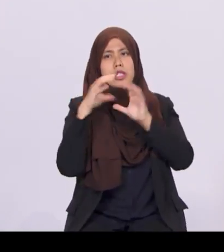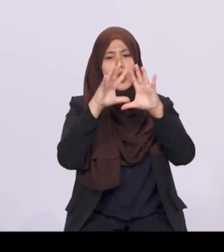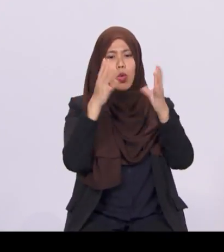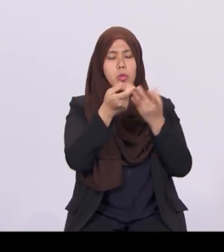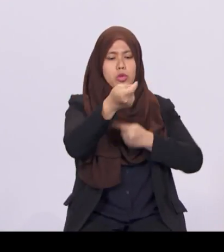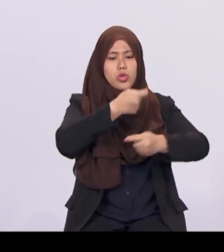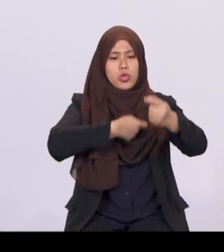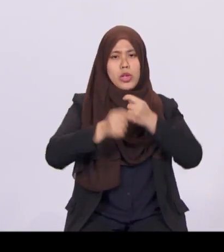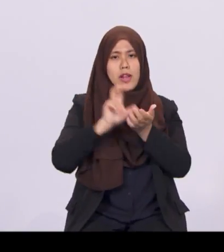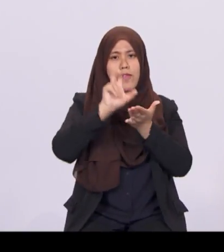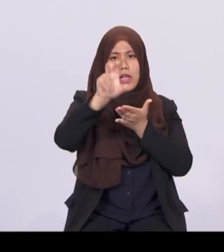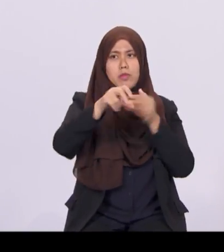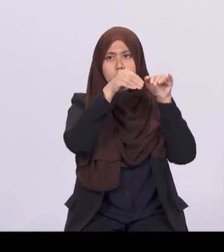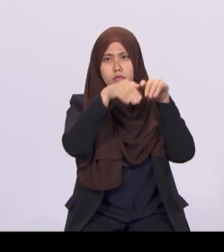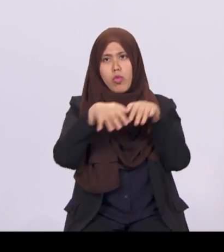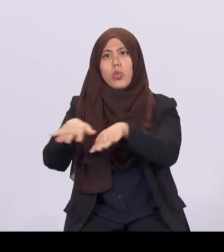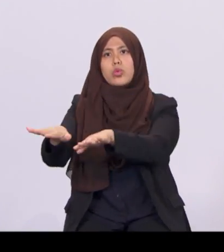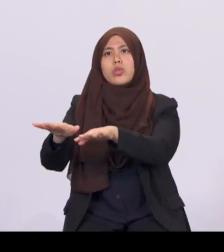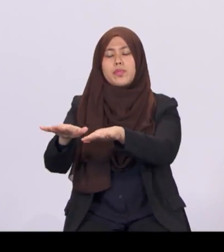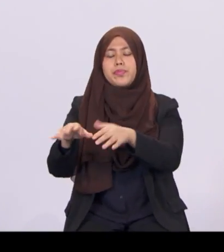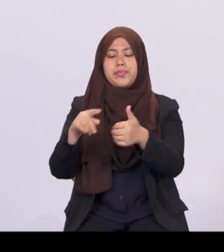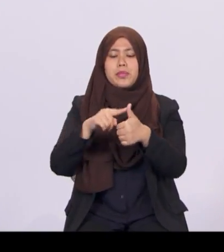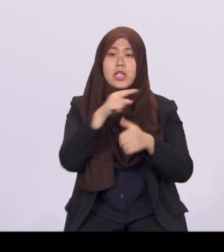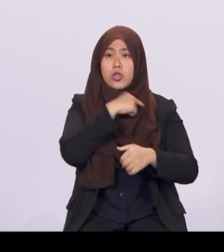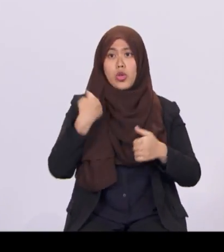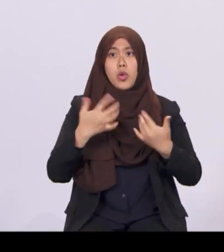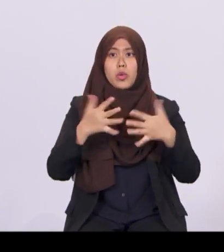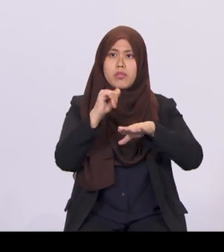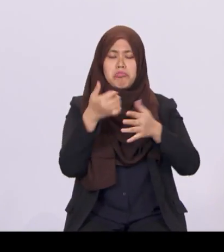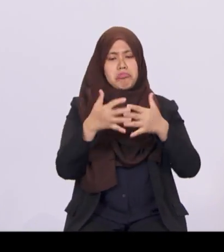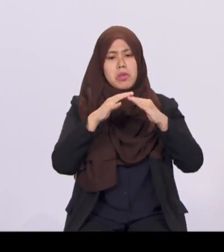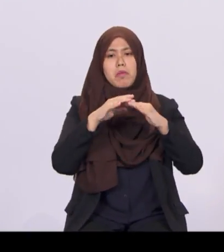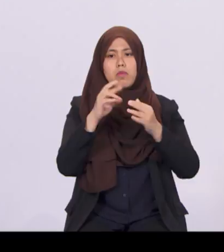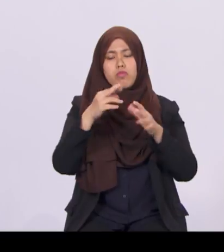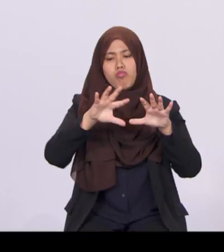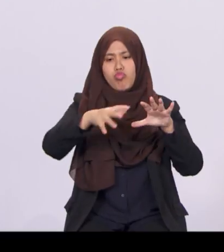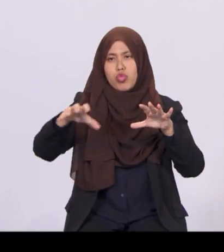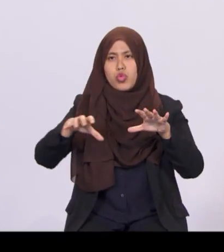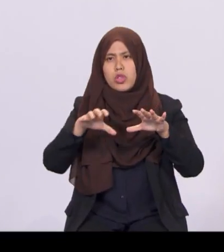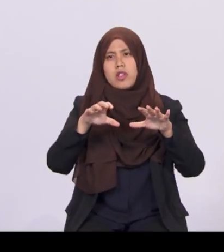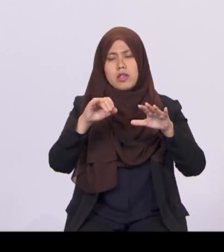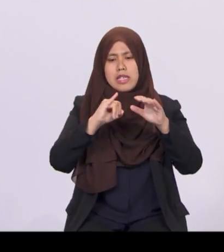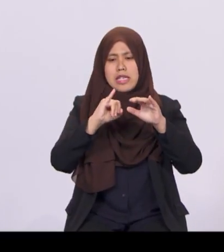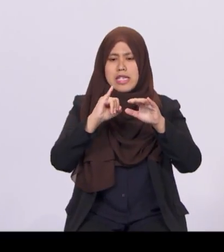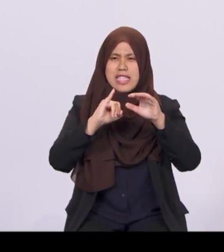a regional infrastructure bank and laid out bold plans under the Belt and Road Initiative.